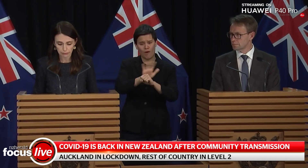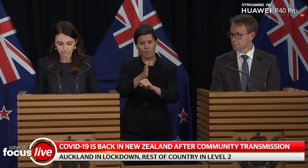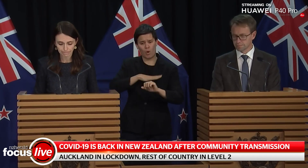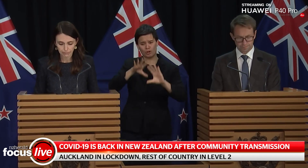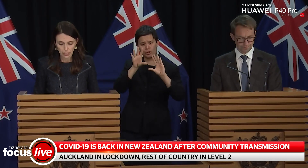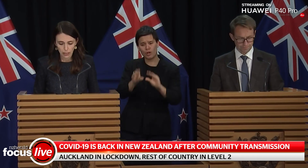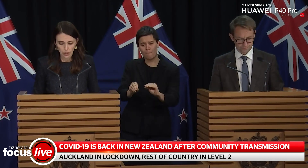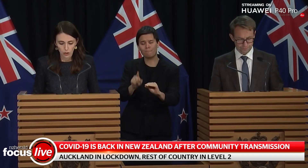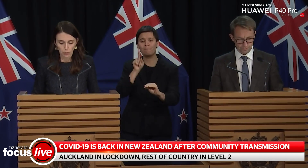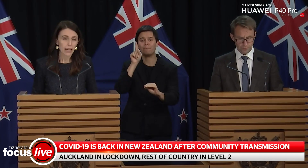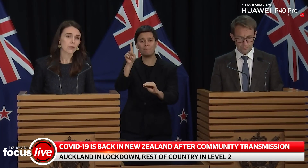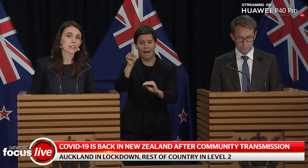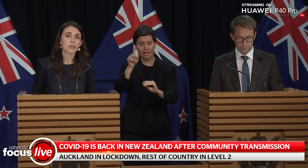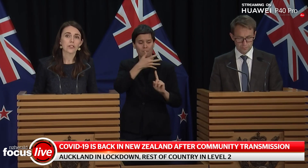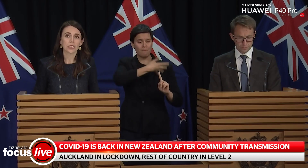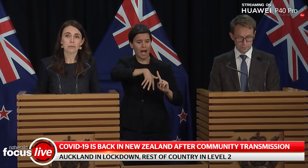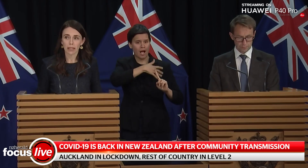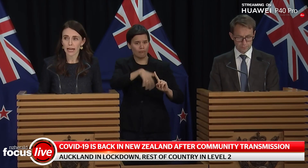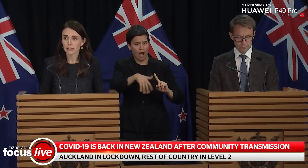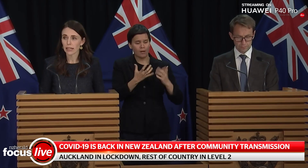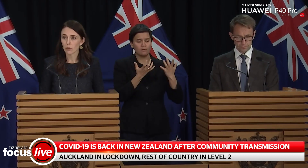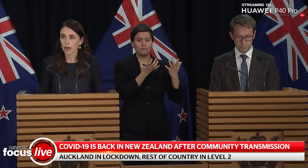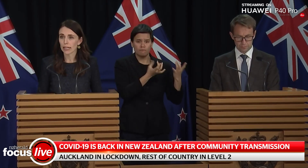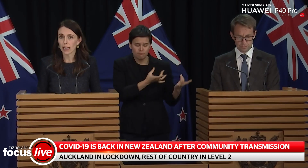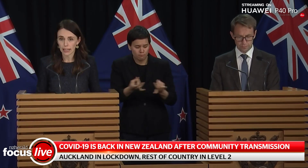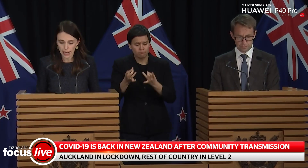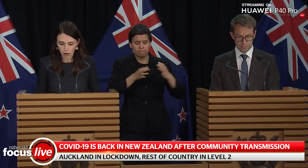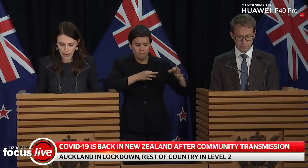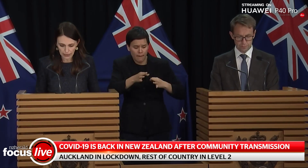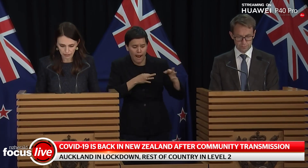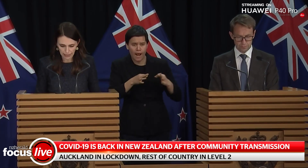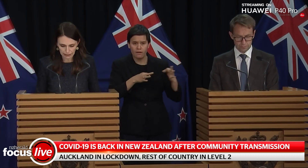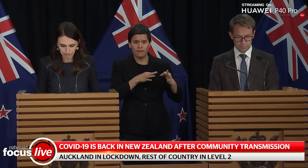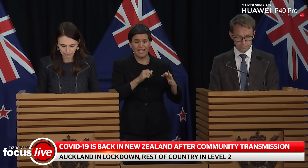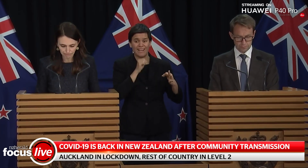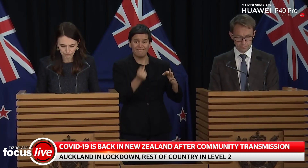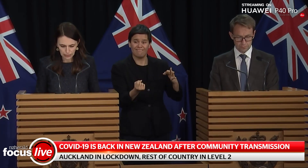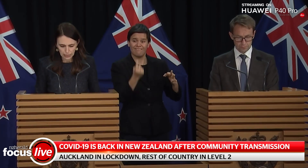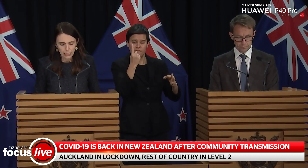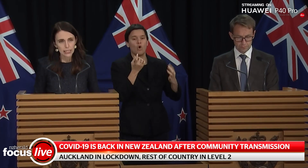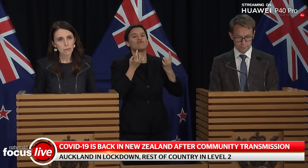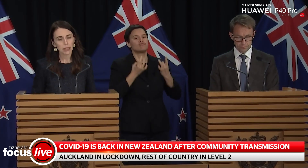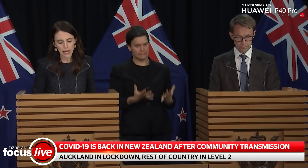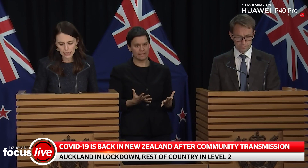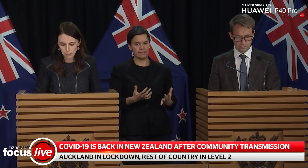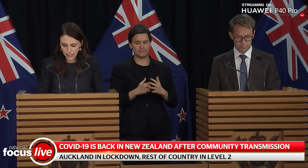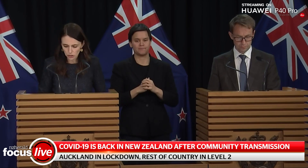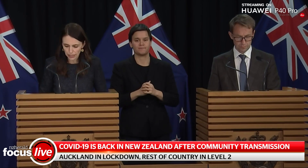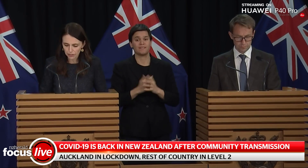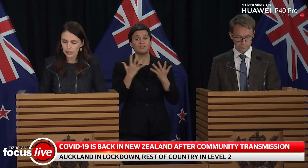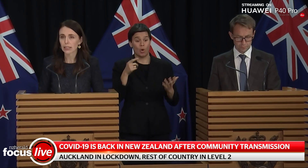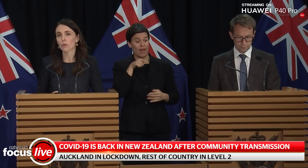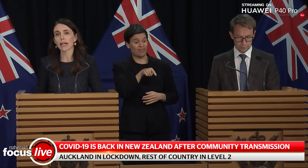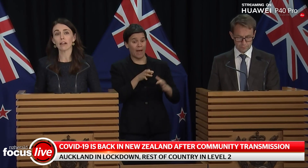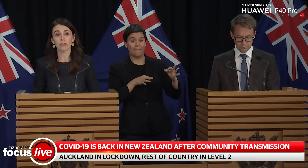for it. We have a resurgence plan that we are now activating. That plan is based